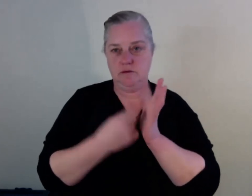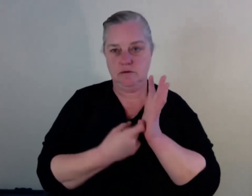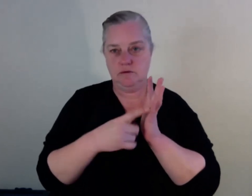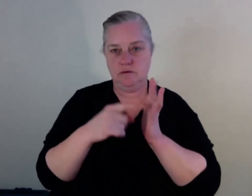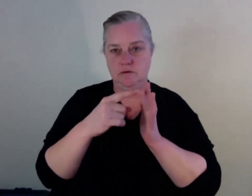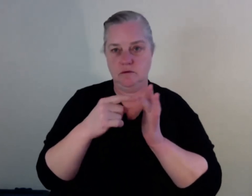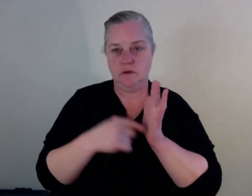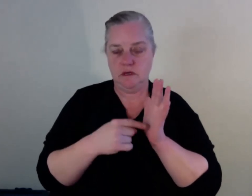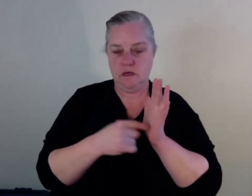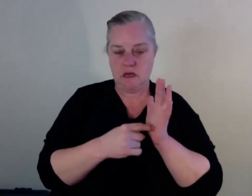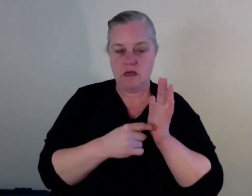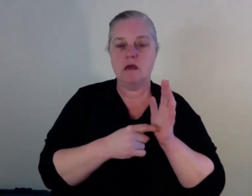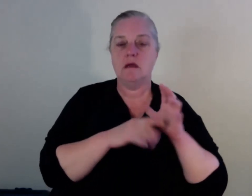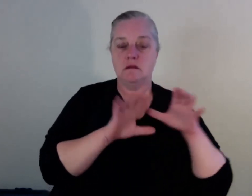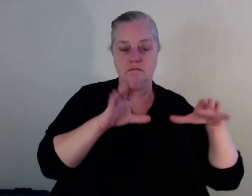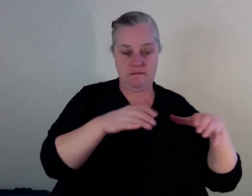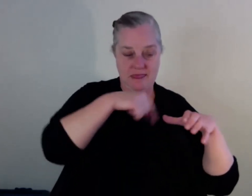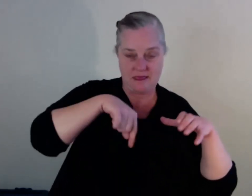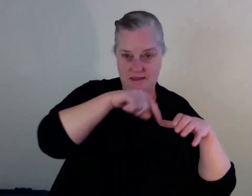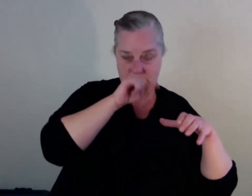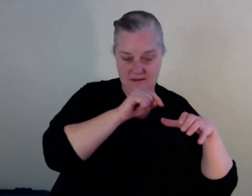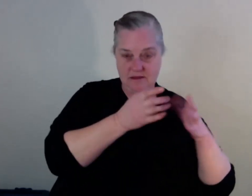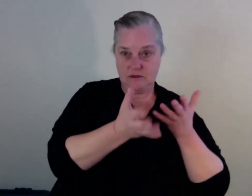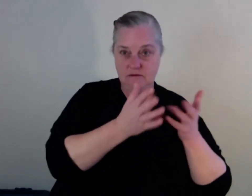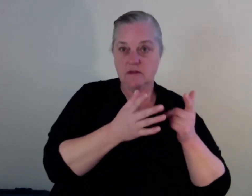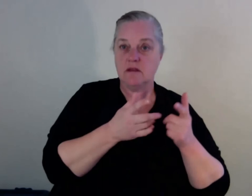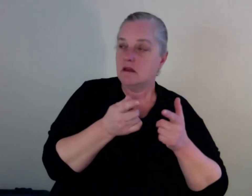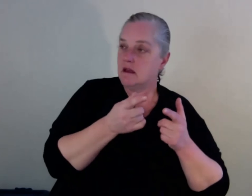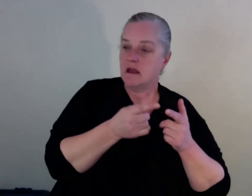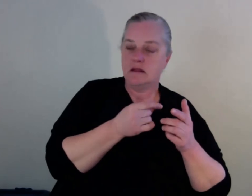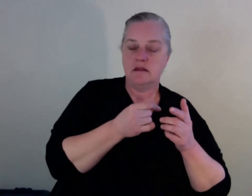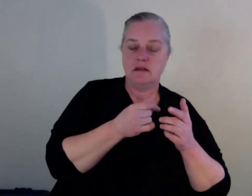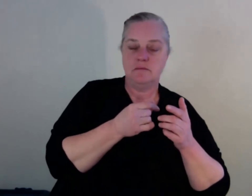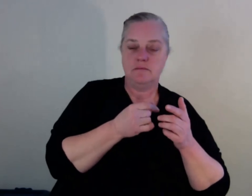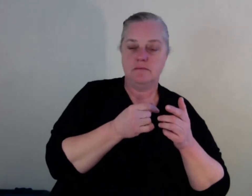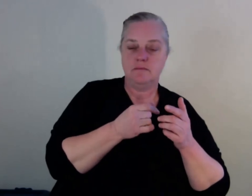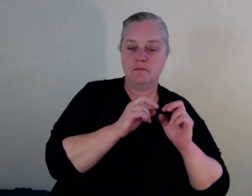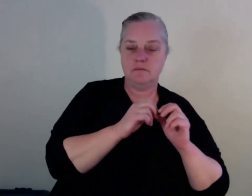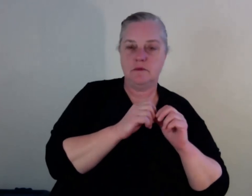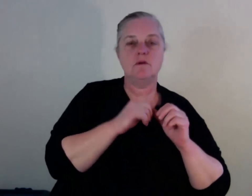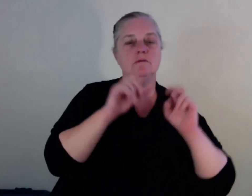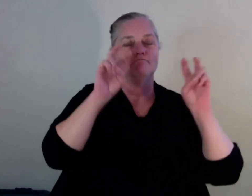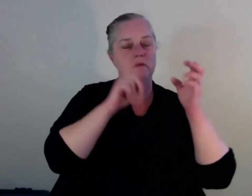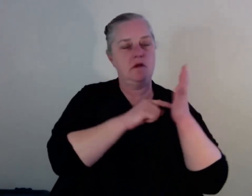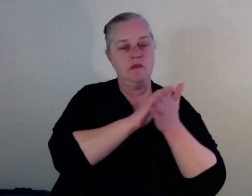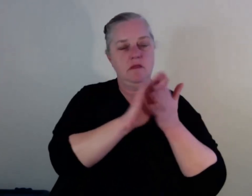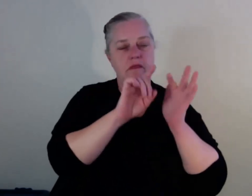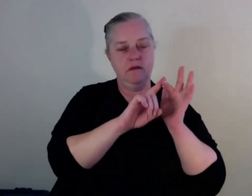diabetics company services from, you know, legal aid. And I mean, can